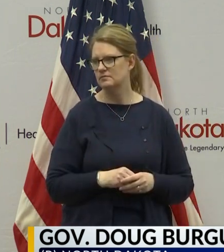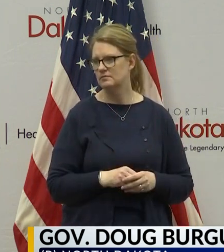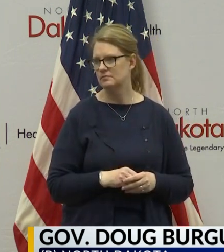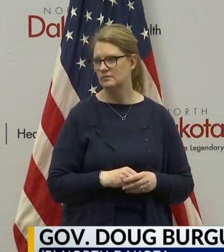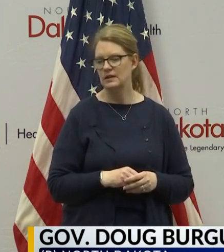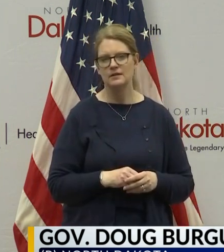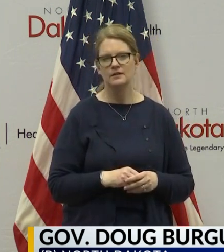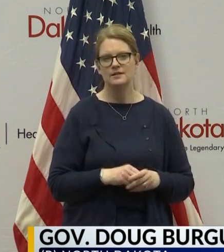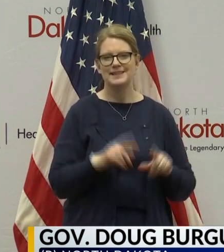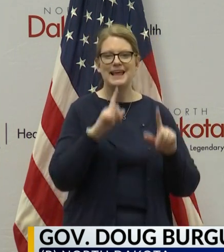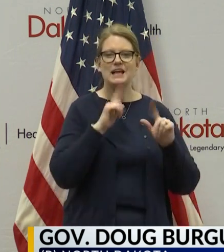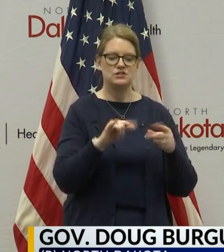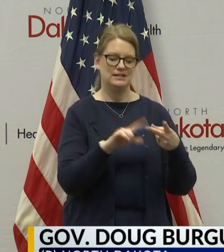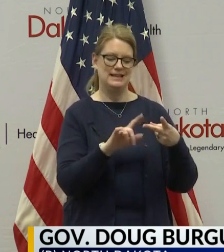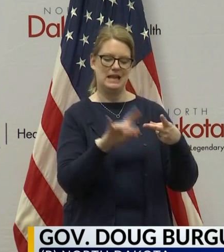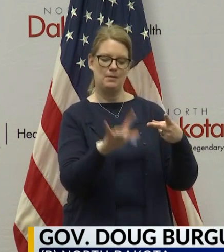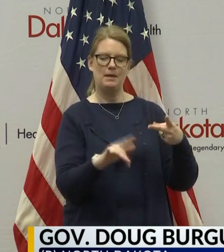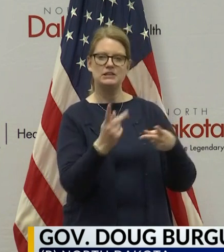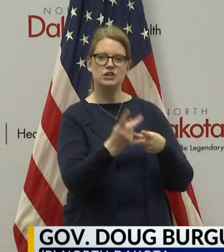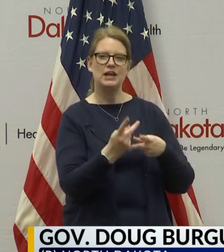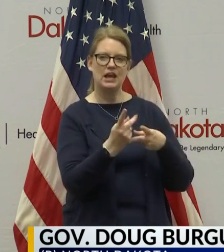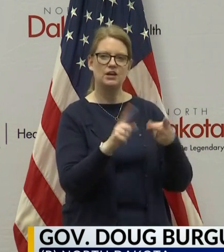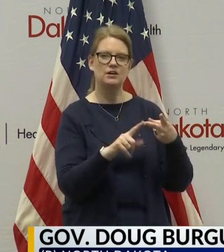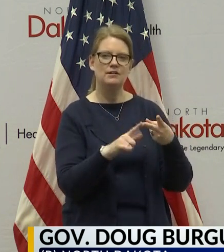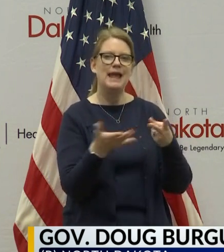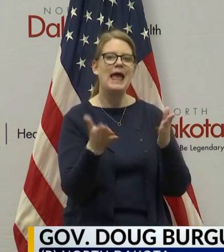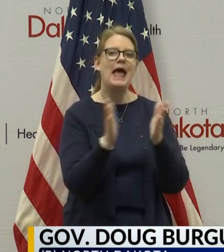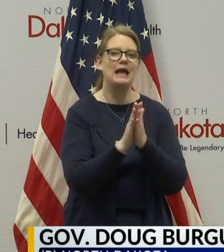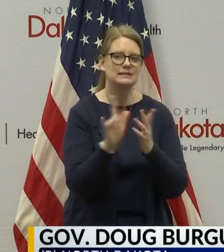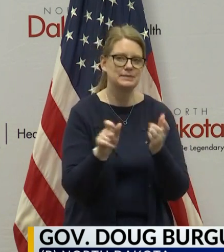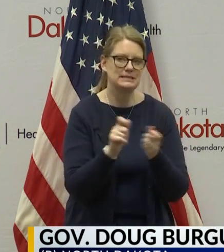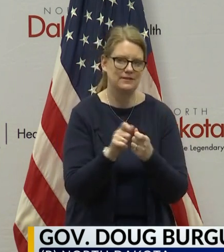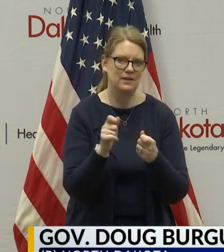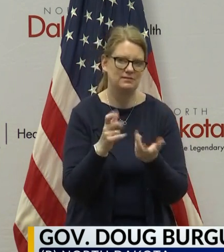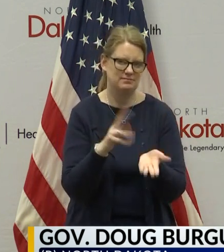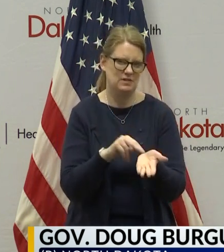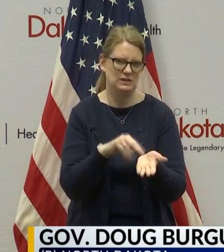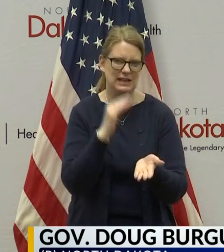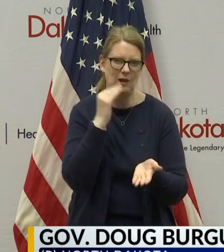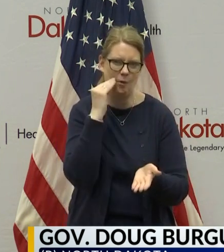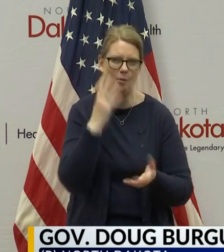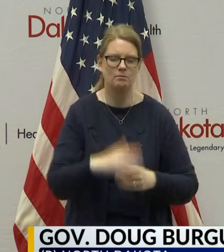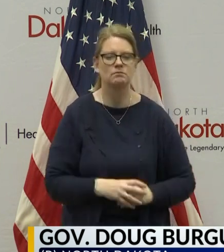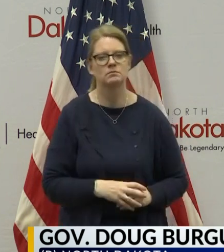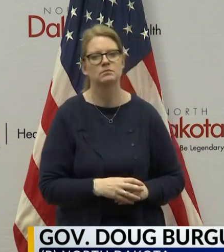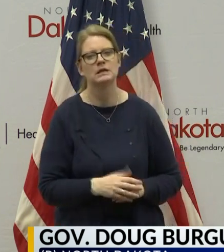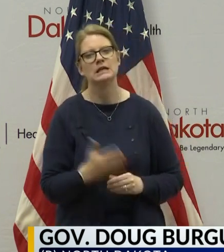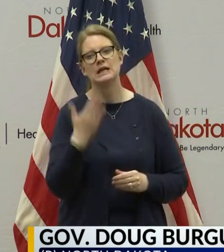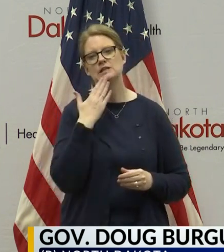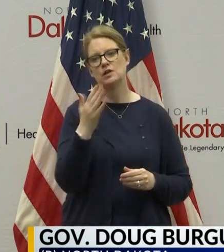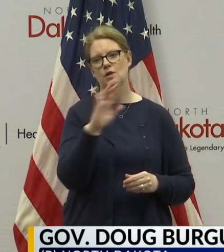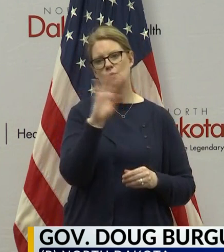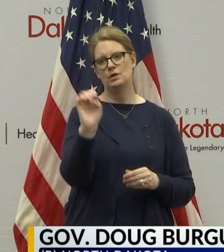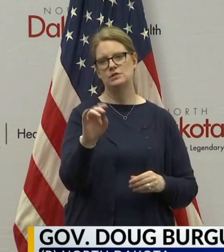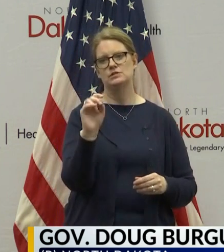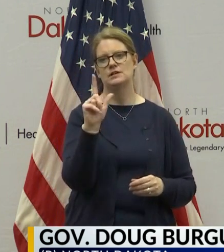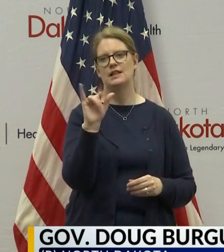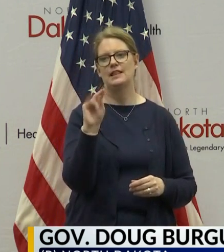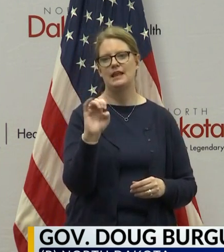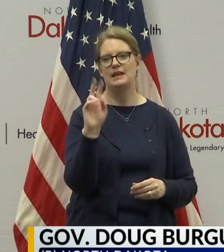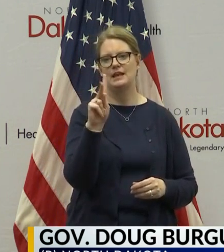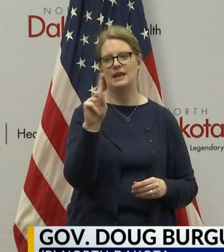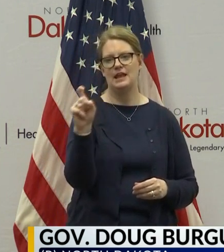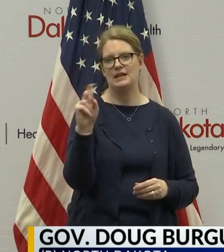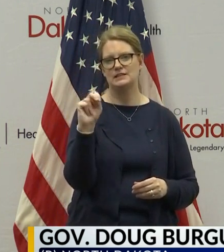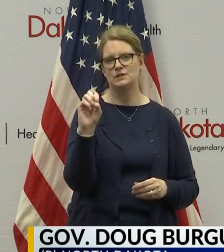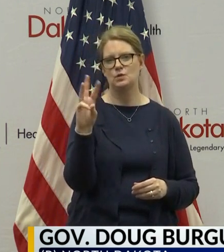so. Okay. The answer is talk to, talk to their specific facility, but, uh, good question, uh, from Lane at KX News. And